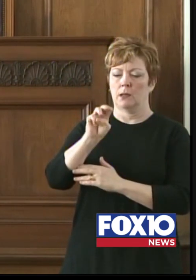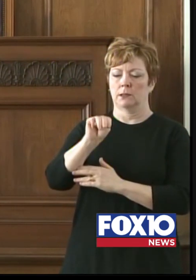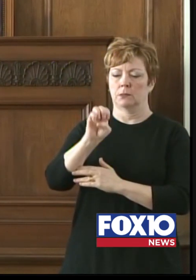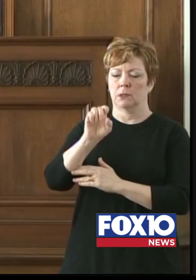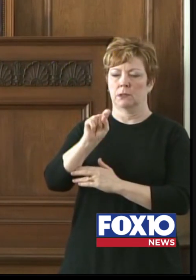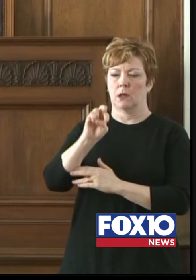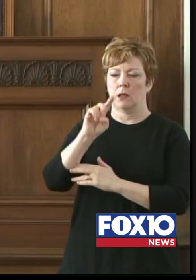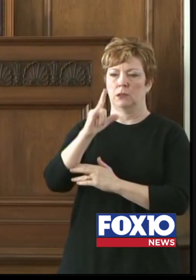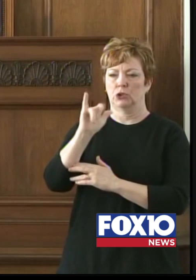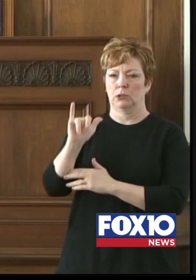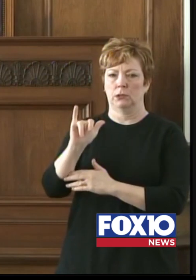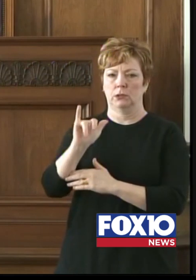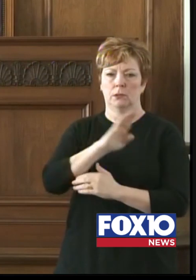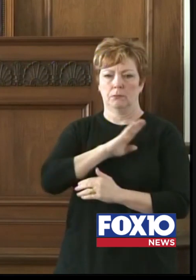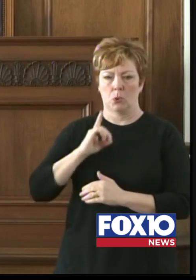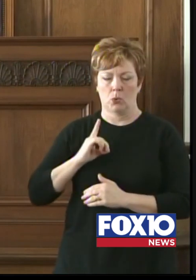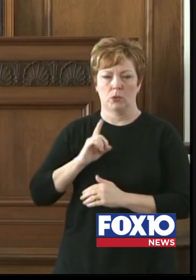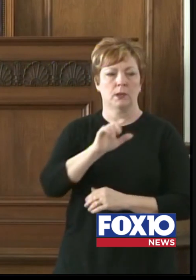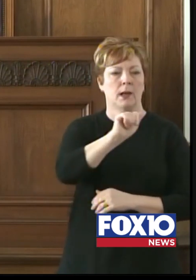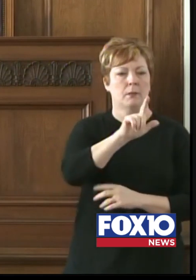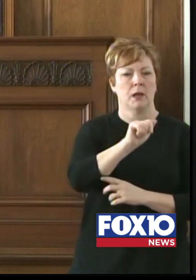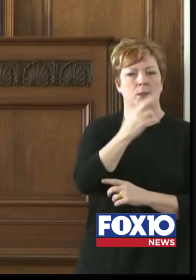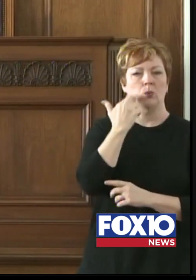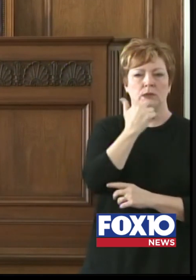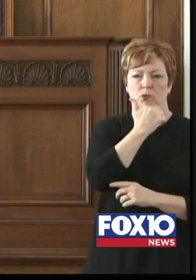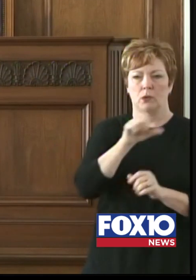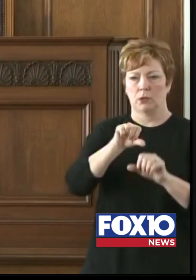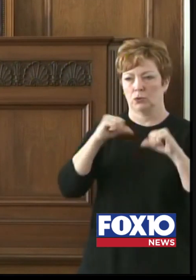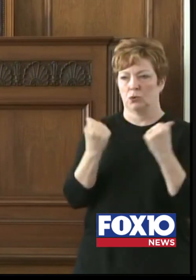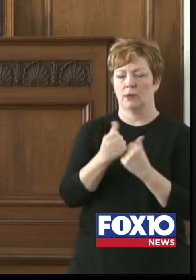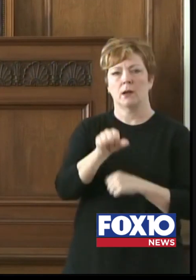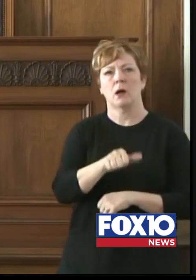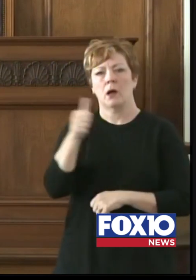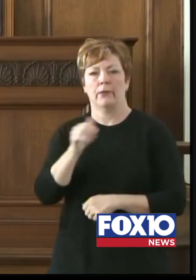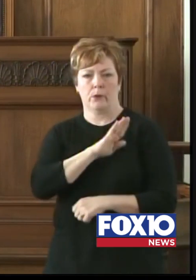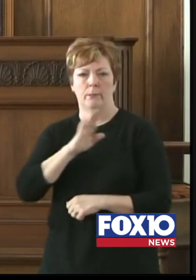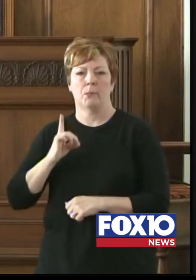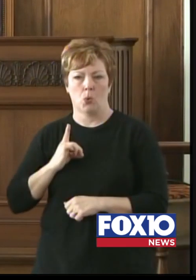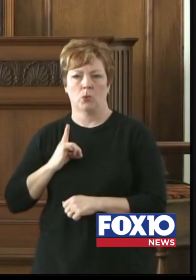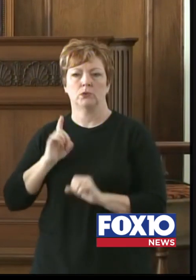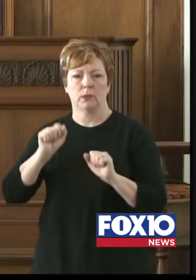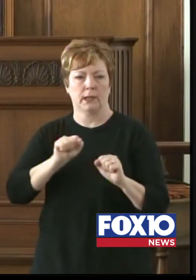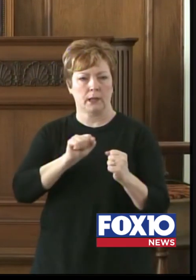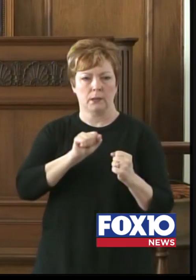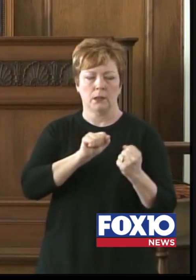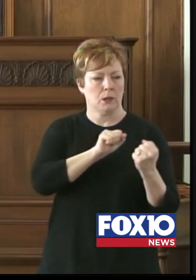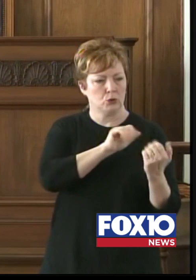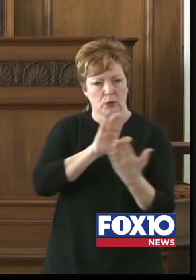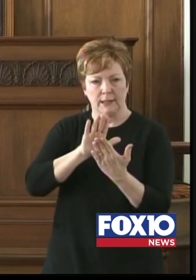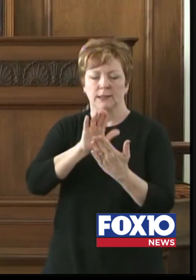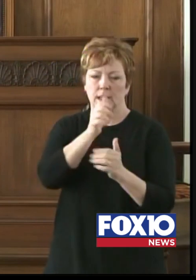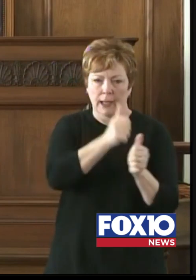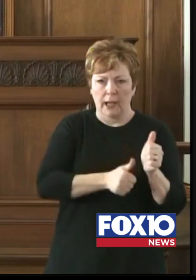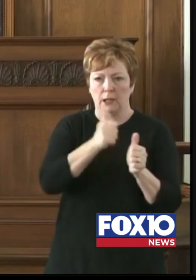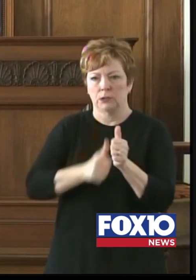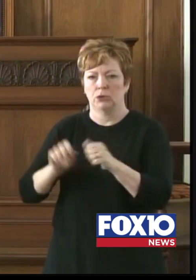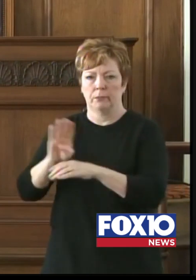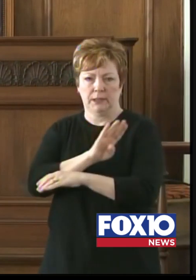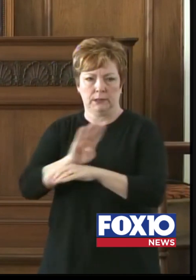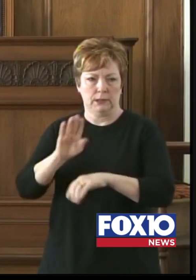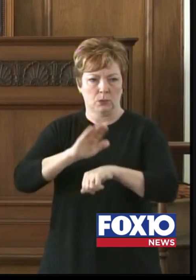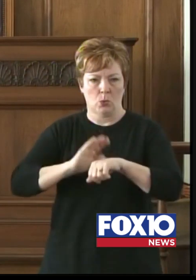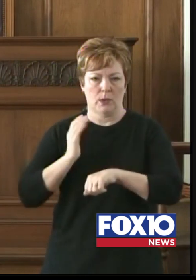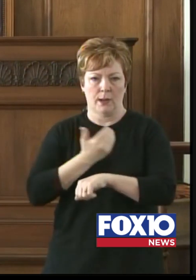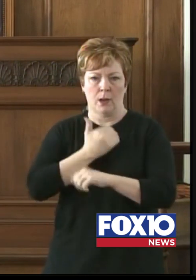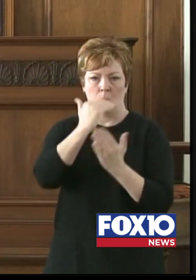the Alabama Restaurant Association, and other boards and associations to address every business that is currently on our list of